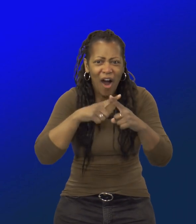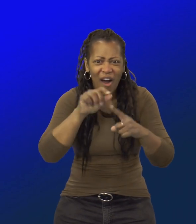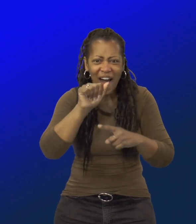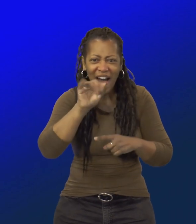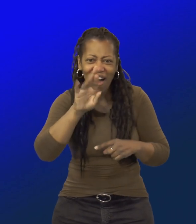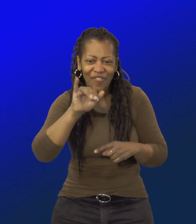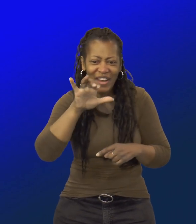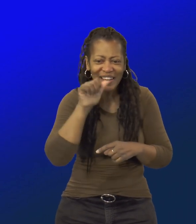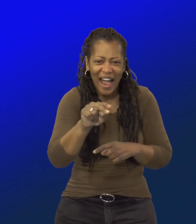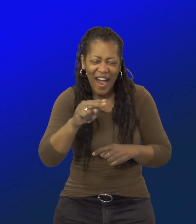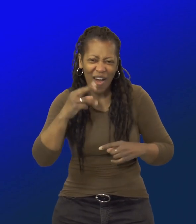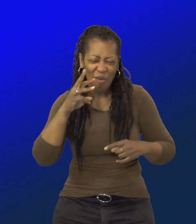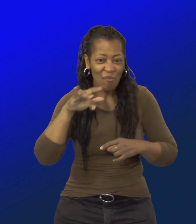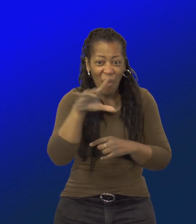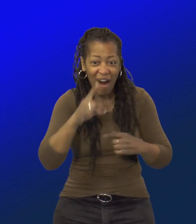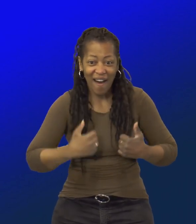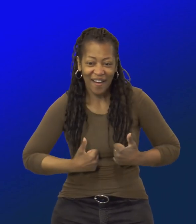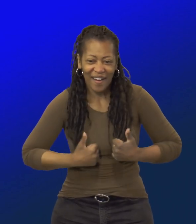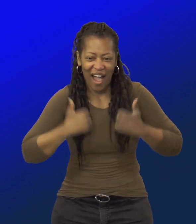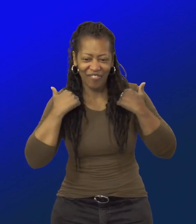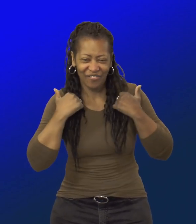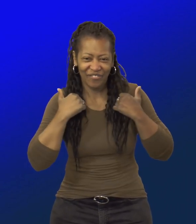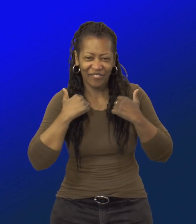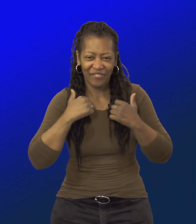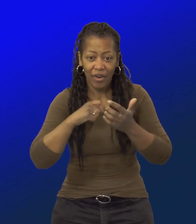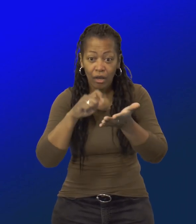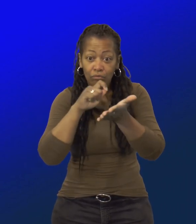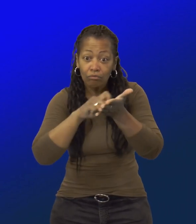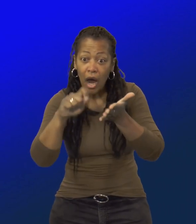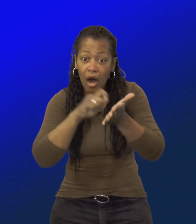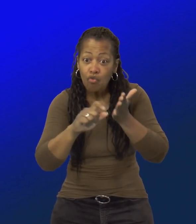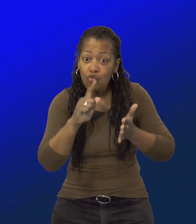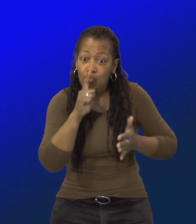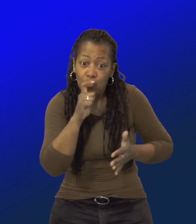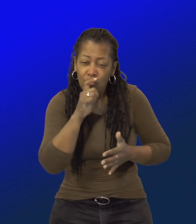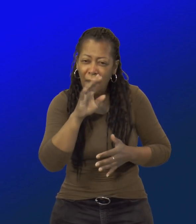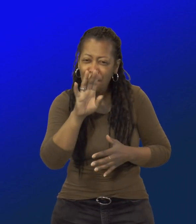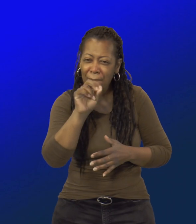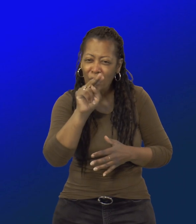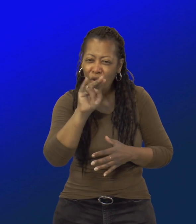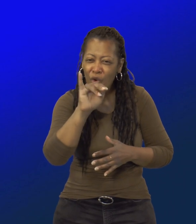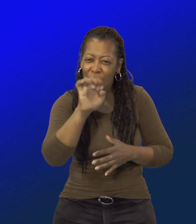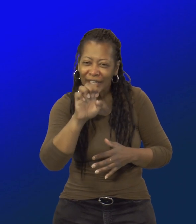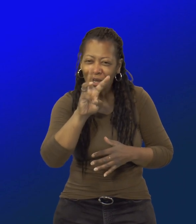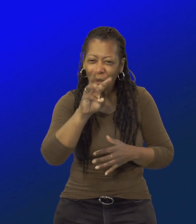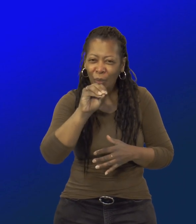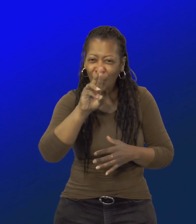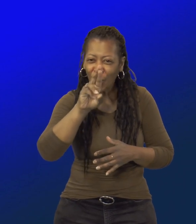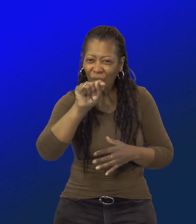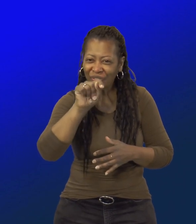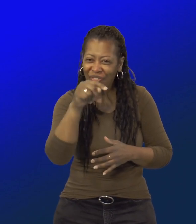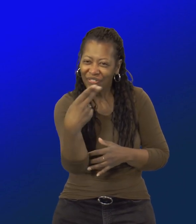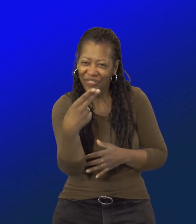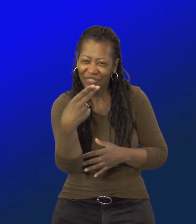all about African wildlife, written by Bonnie Wirth,